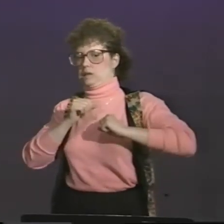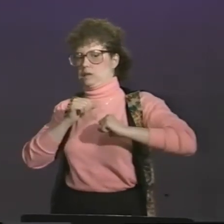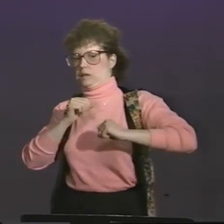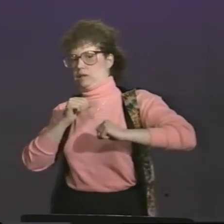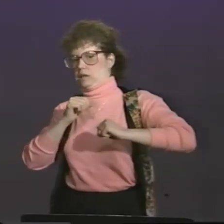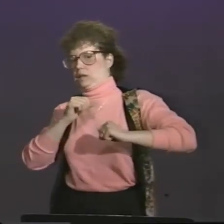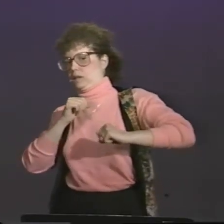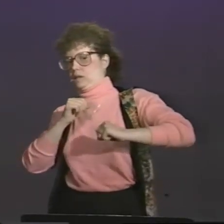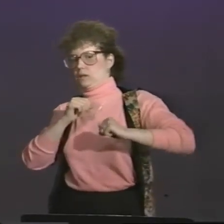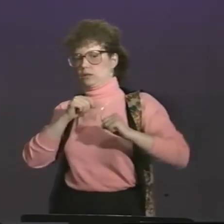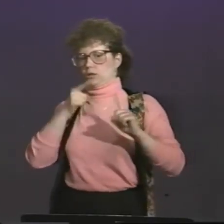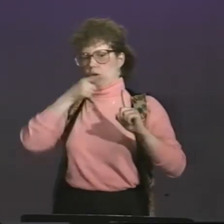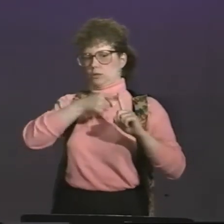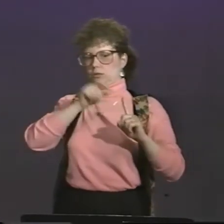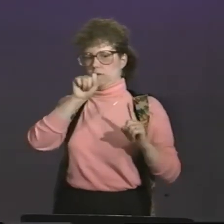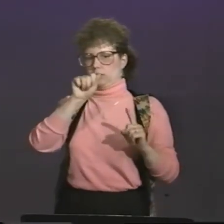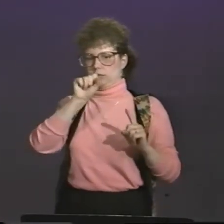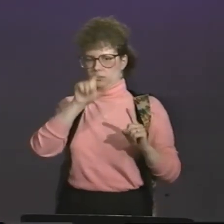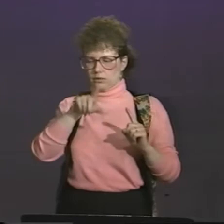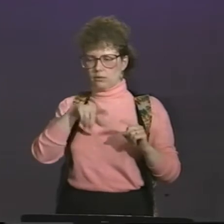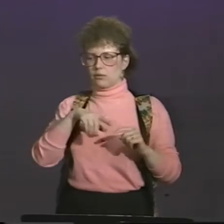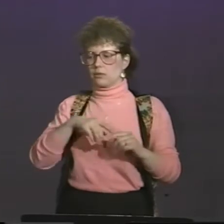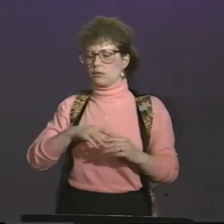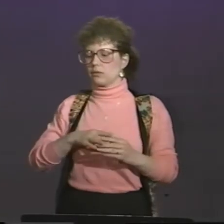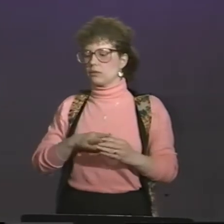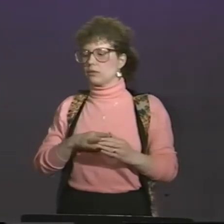respondents tended to be more resistant toward ASL.